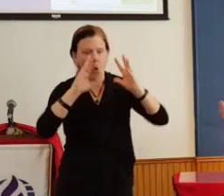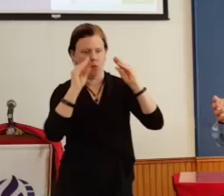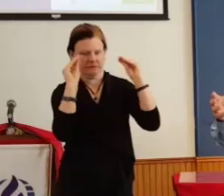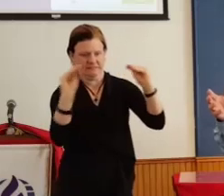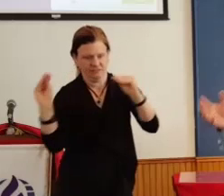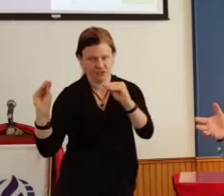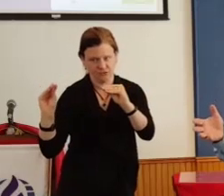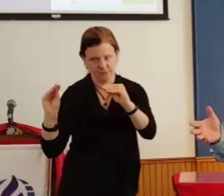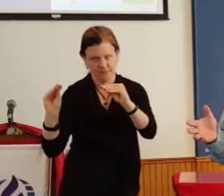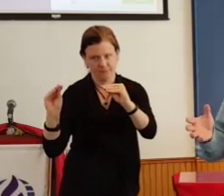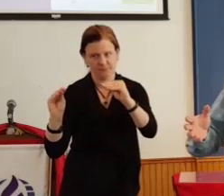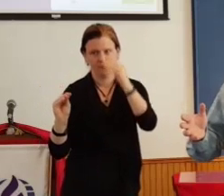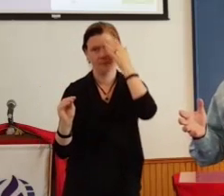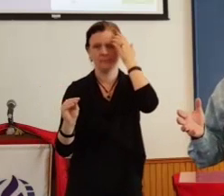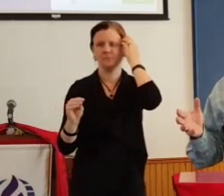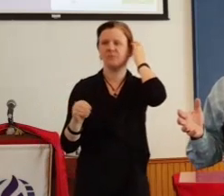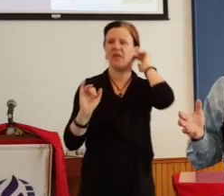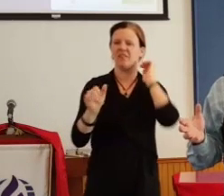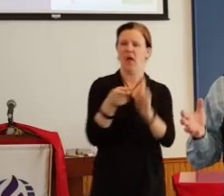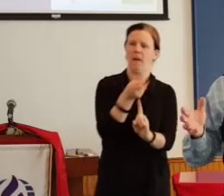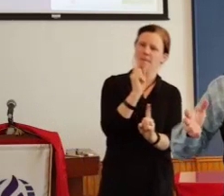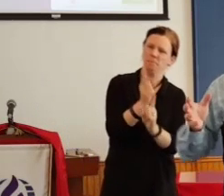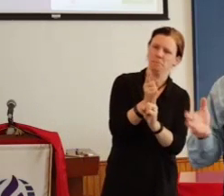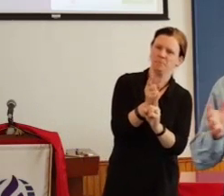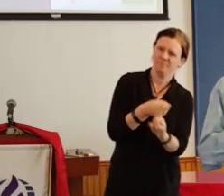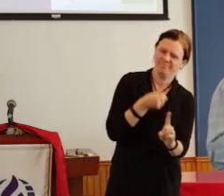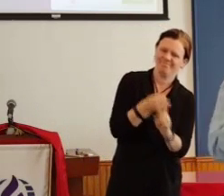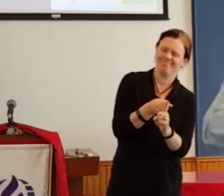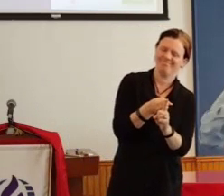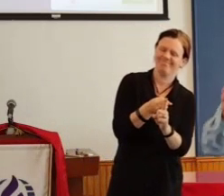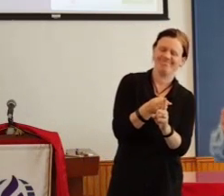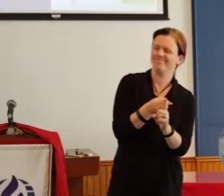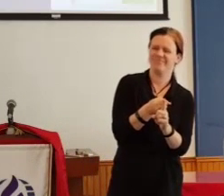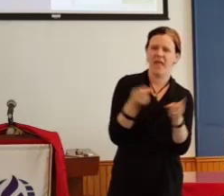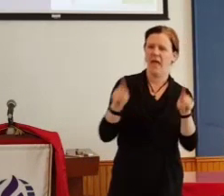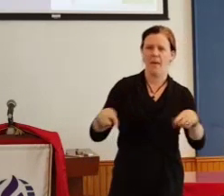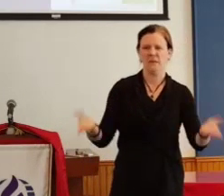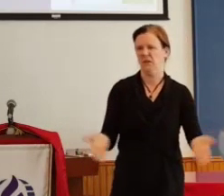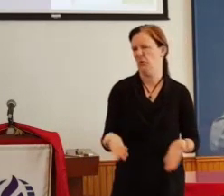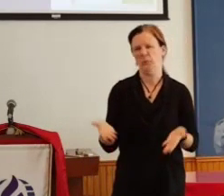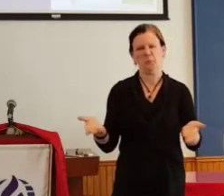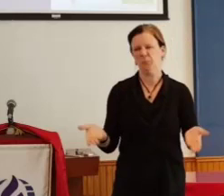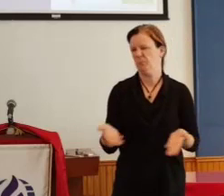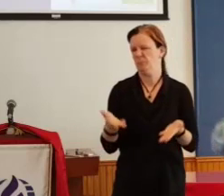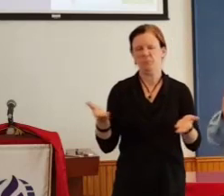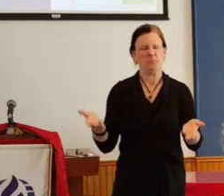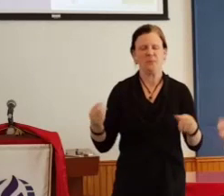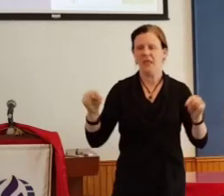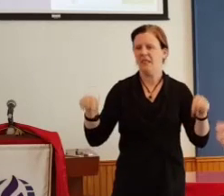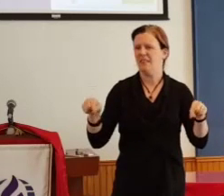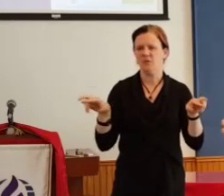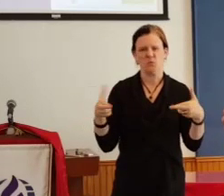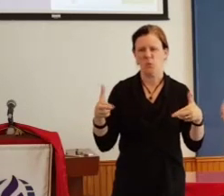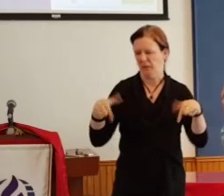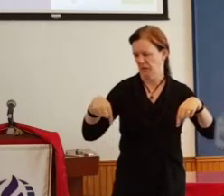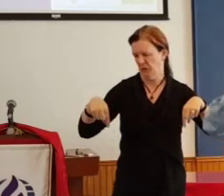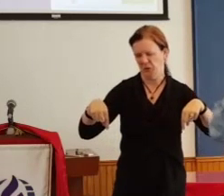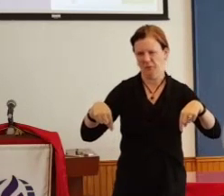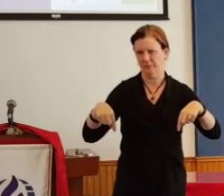an event like that probably is not going to happen to us here, here in this room, today at this moment. I don't know, maybe it